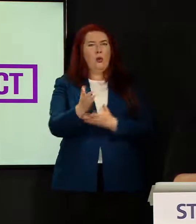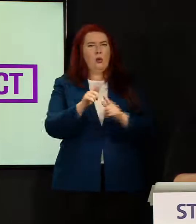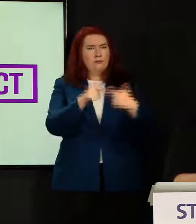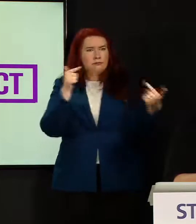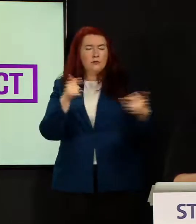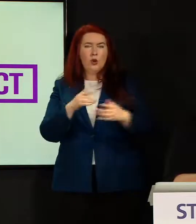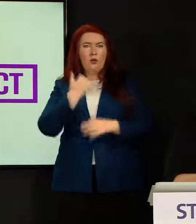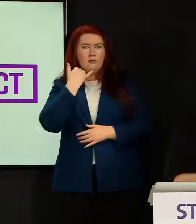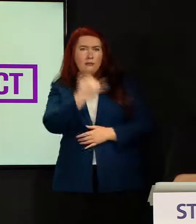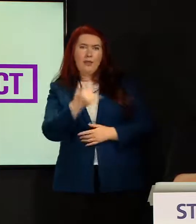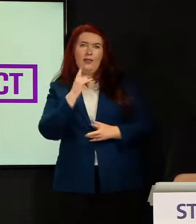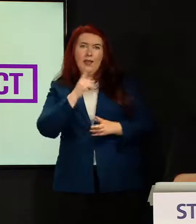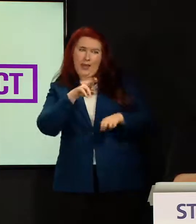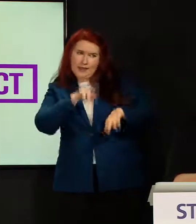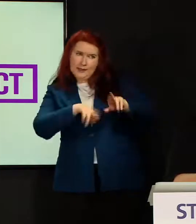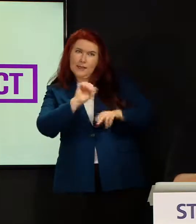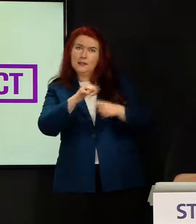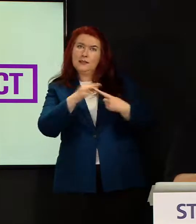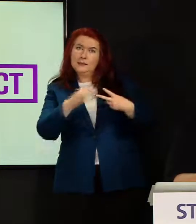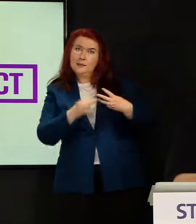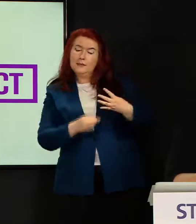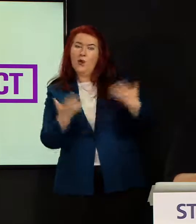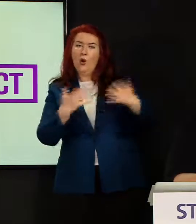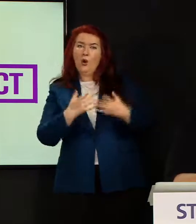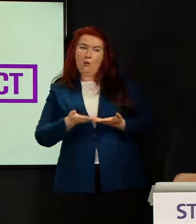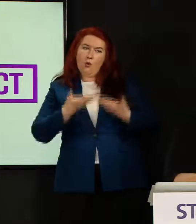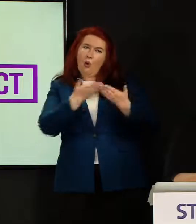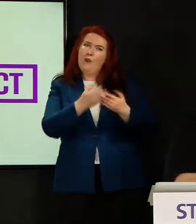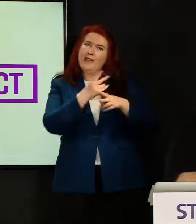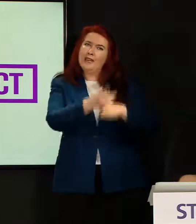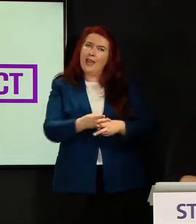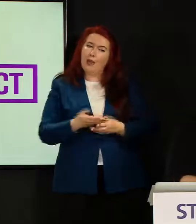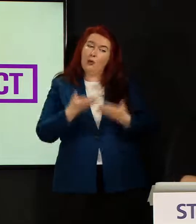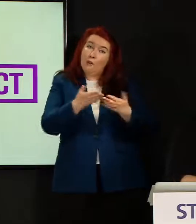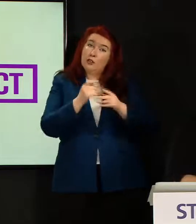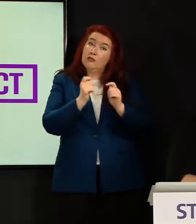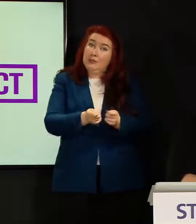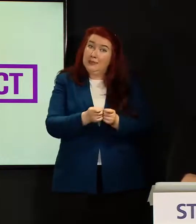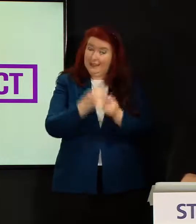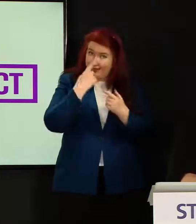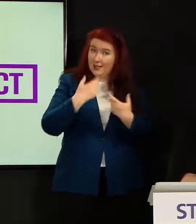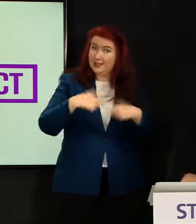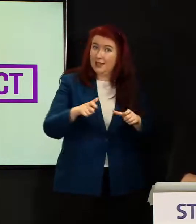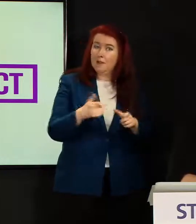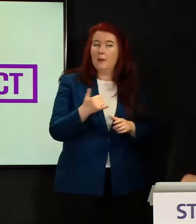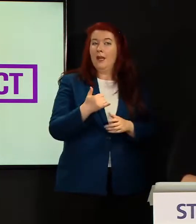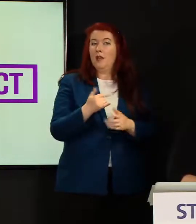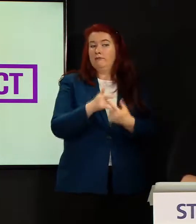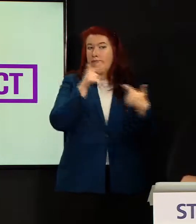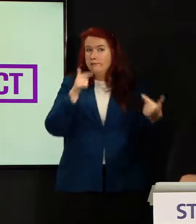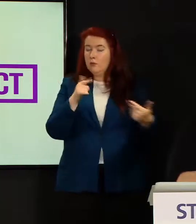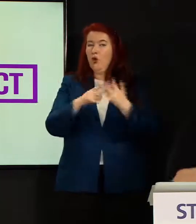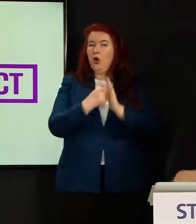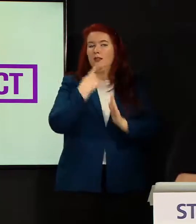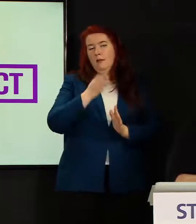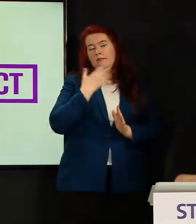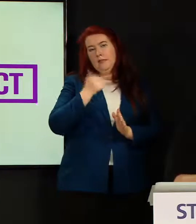treatment and care being offered, either remotely or then being asked to go to a health or social care service.